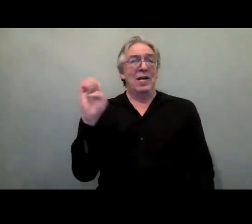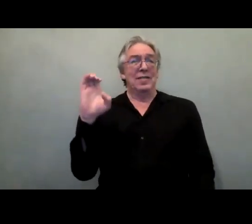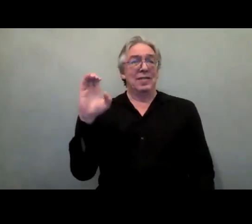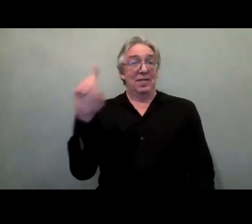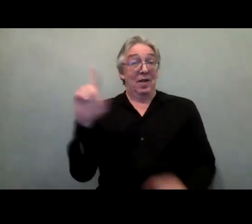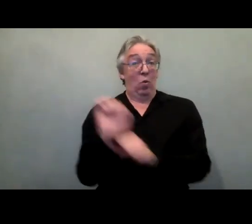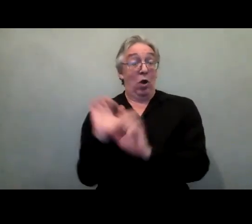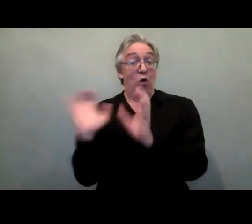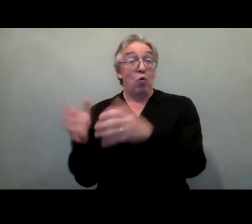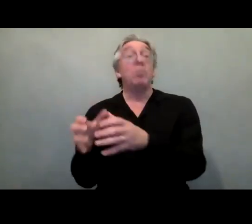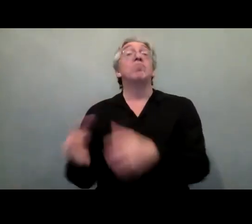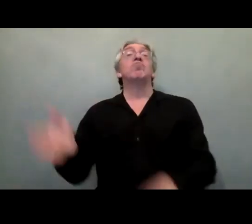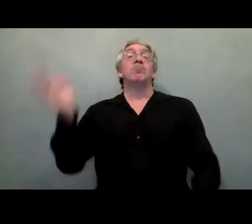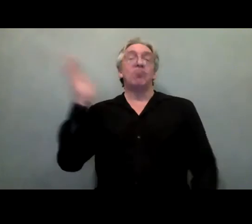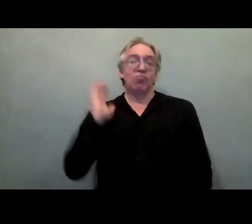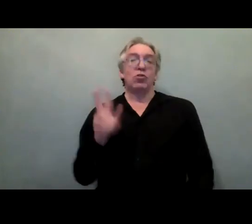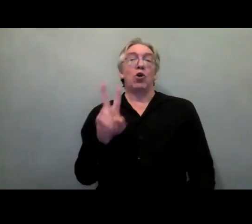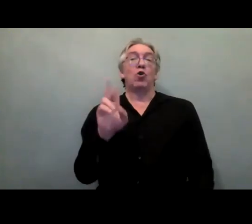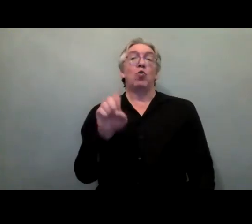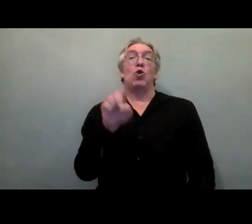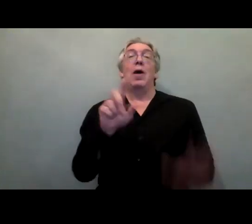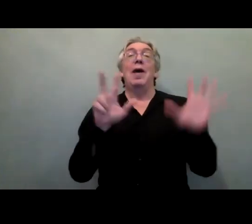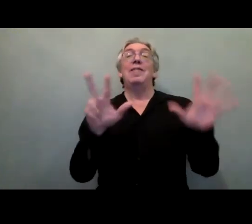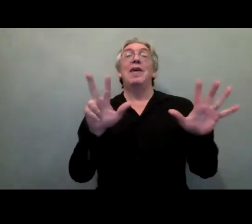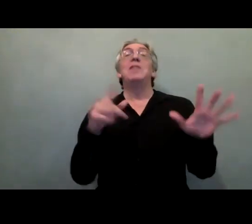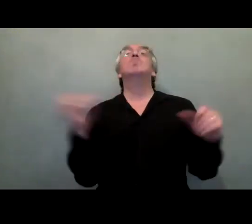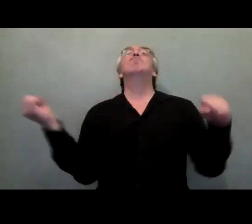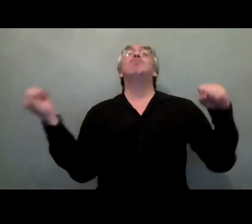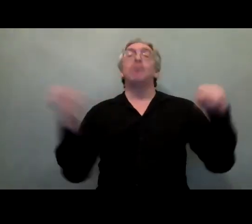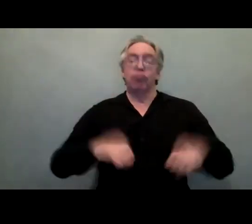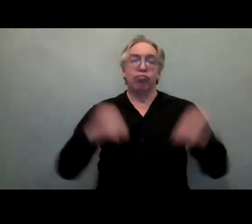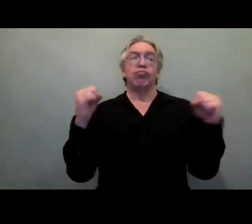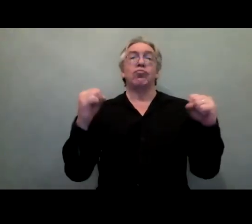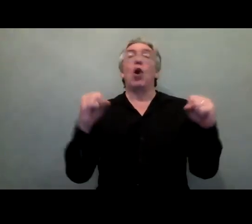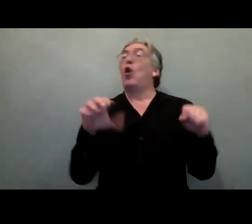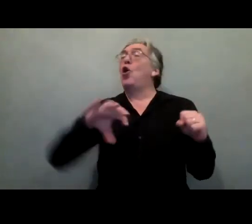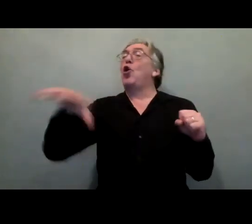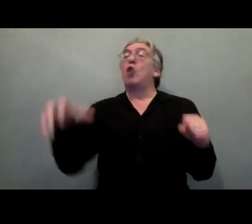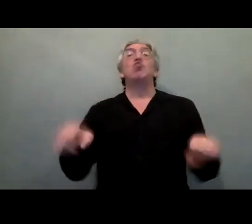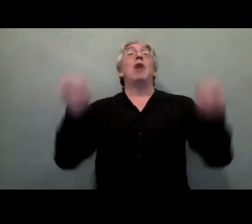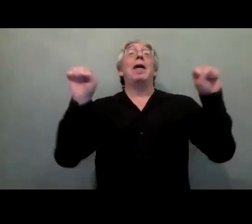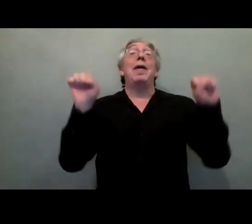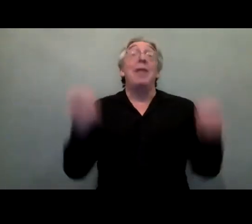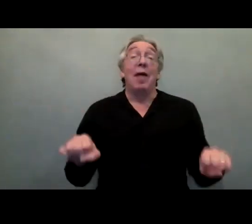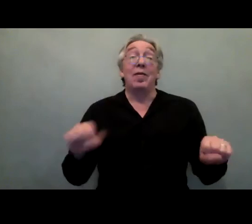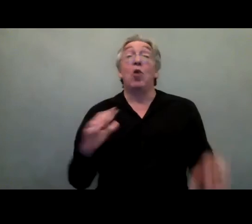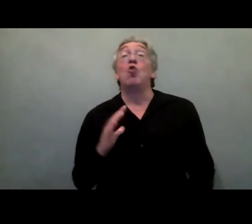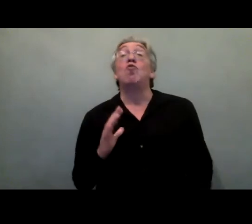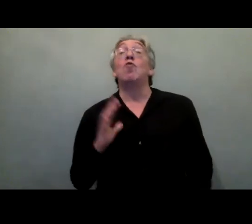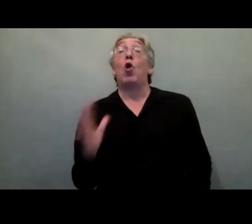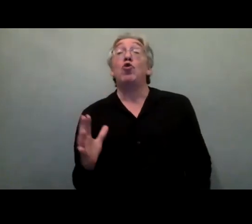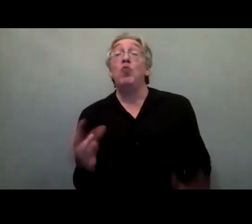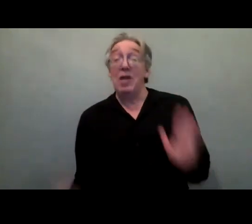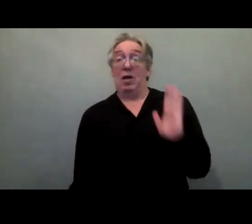2018 and the marker was introduced on a voluntary basis. And many donors are now measuring and